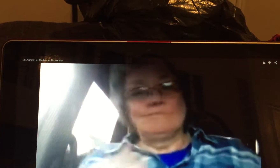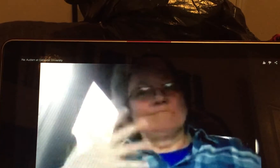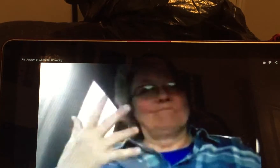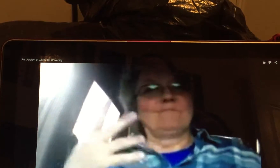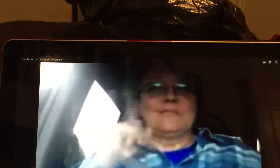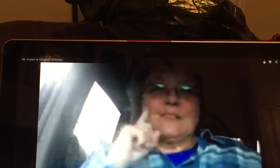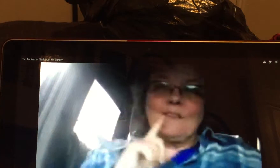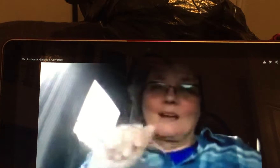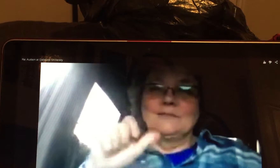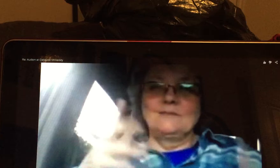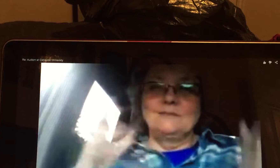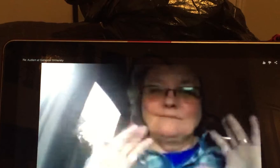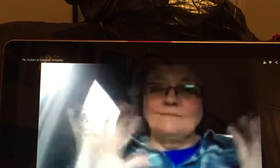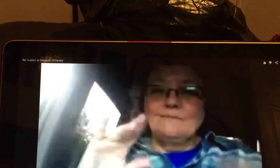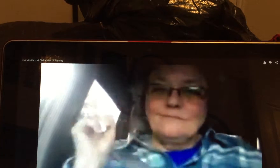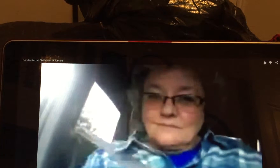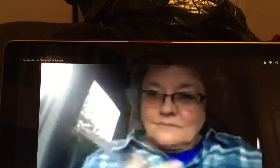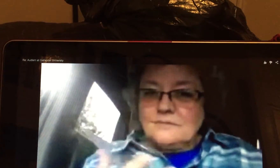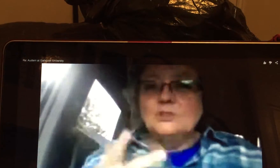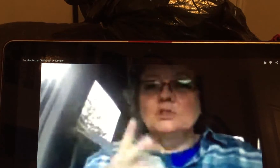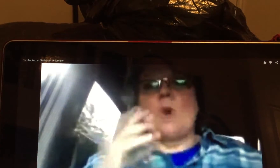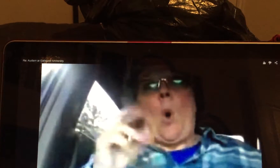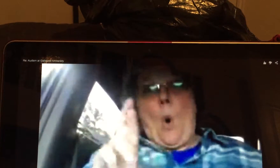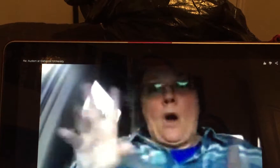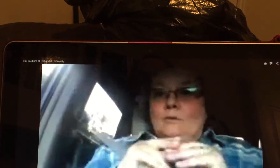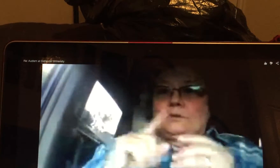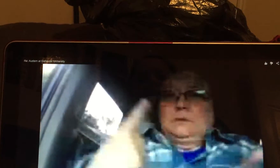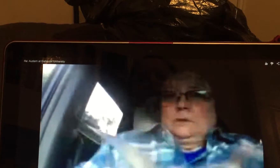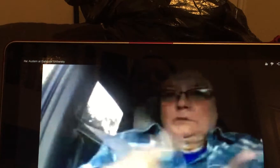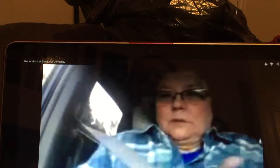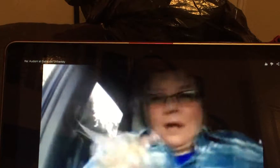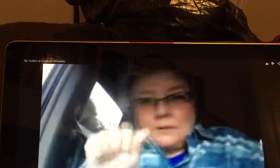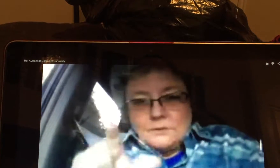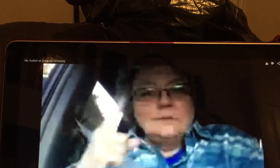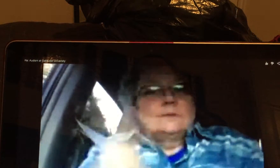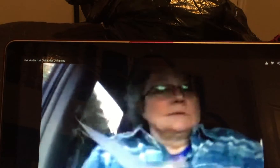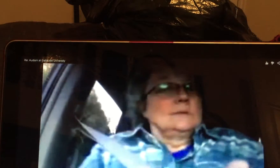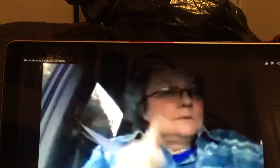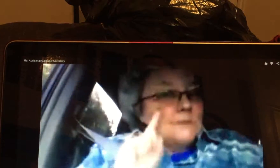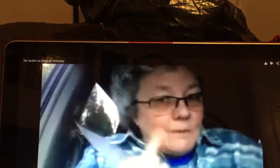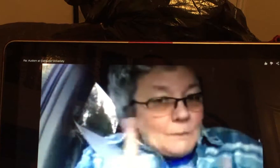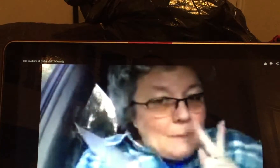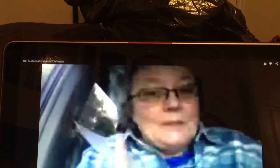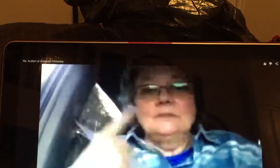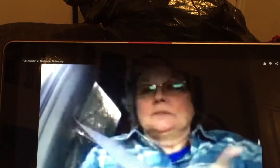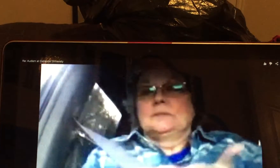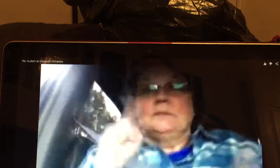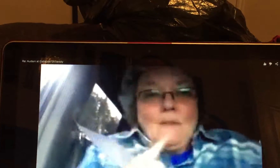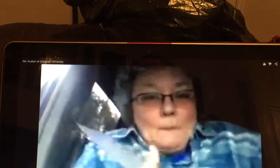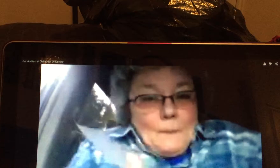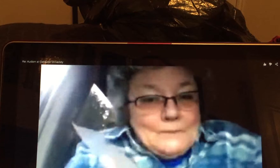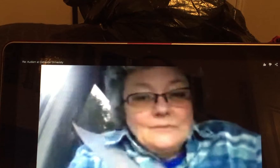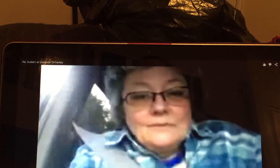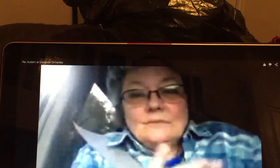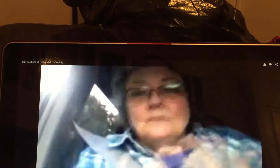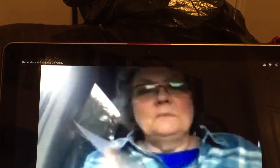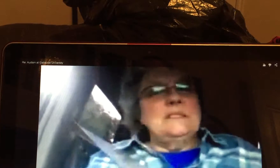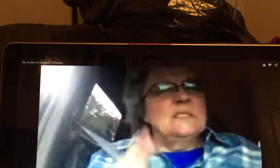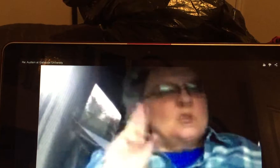conventions things like that deaf access you know to discuss deaf people in ASL